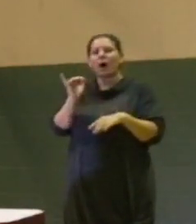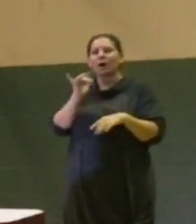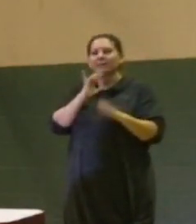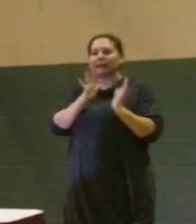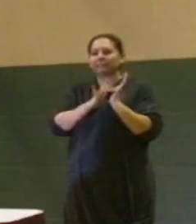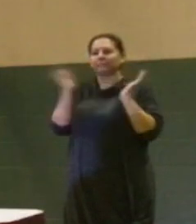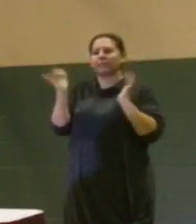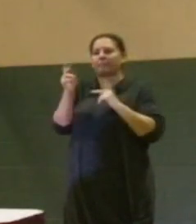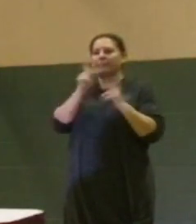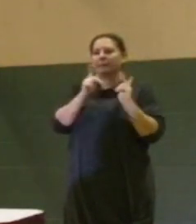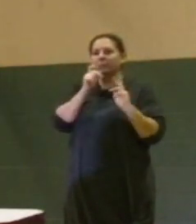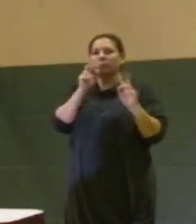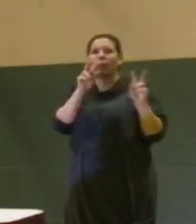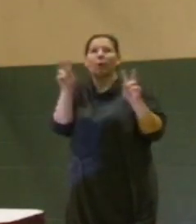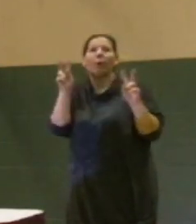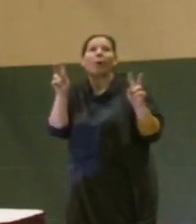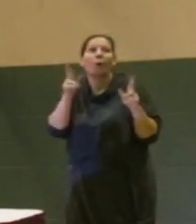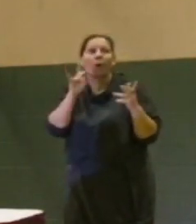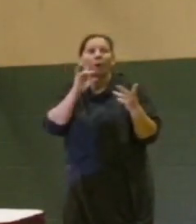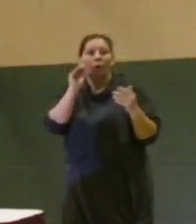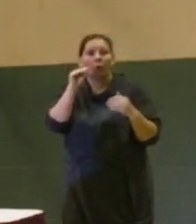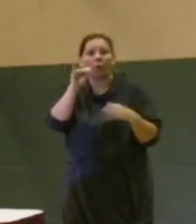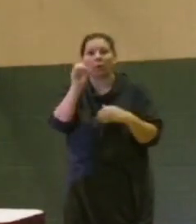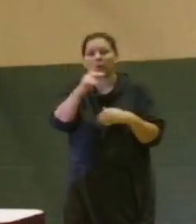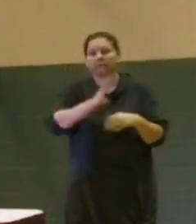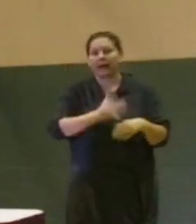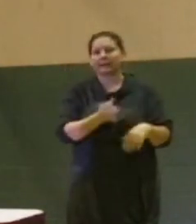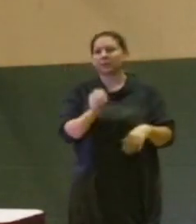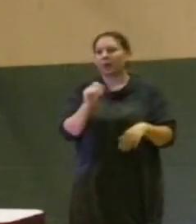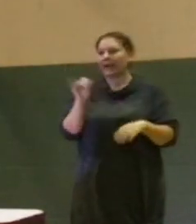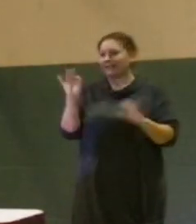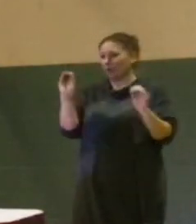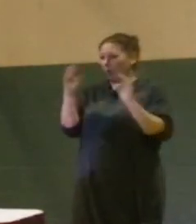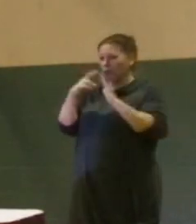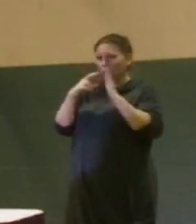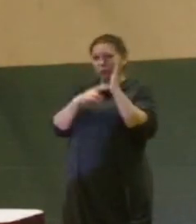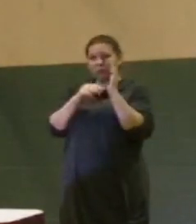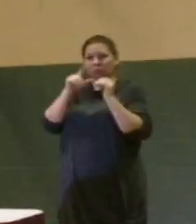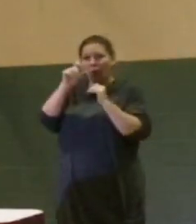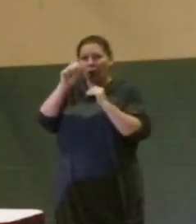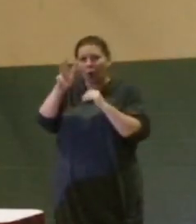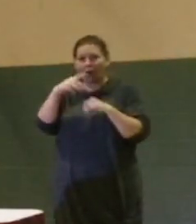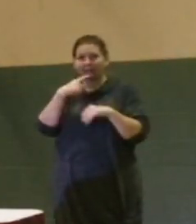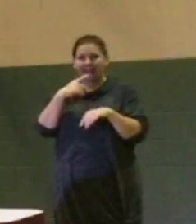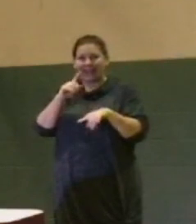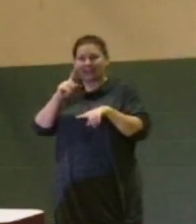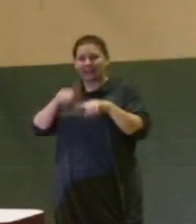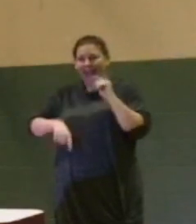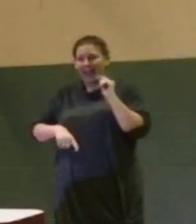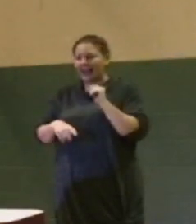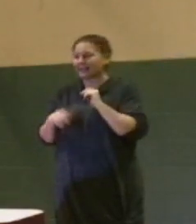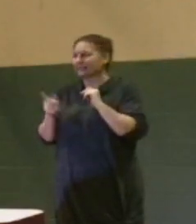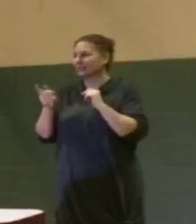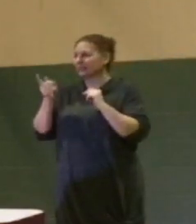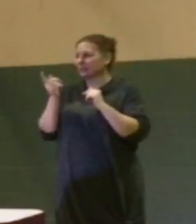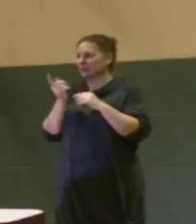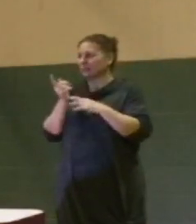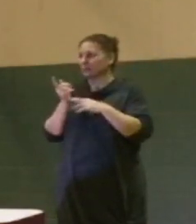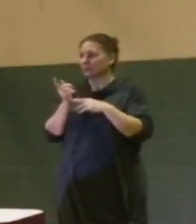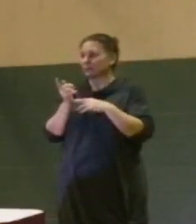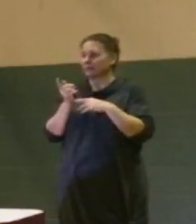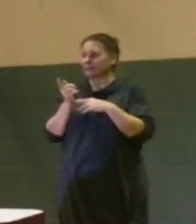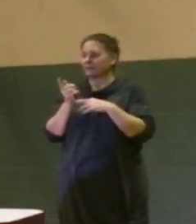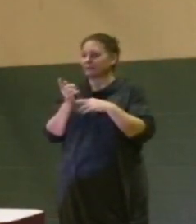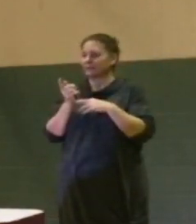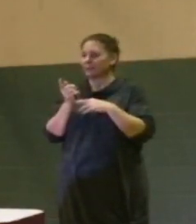economically disadvantaged. If no ordinance exists condemning these forms of blight and economic exploitation,